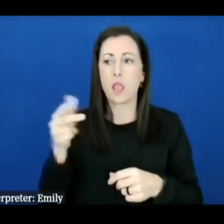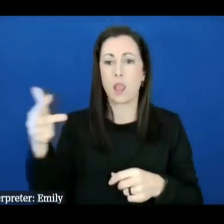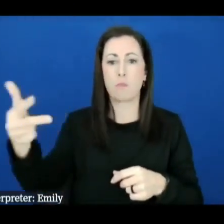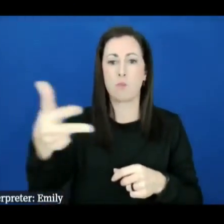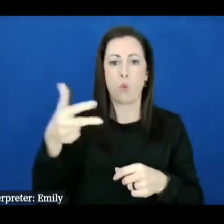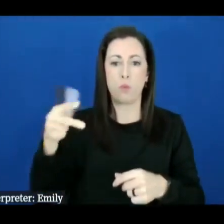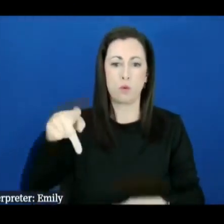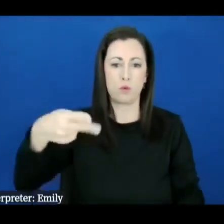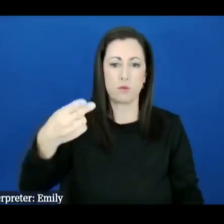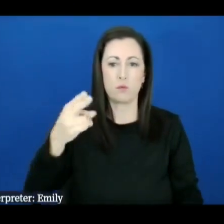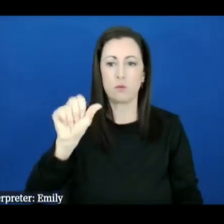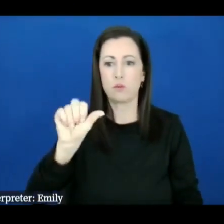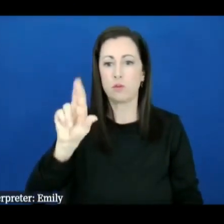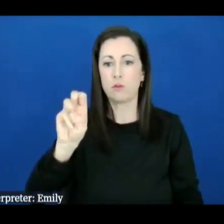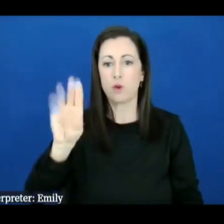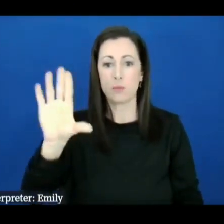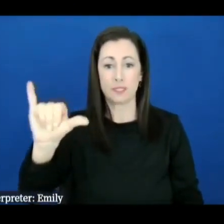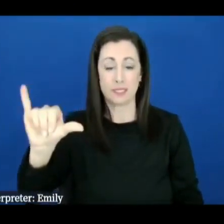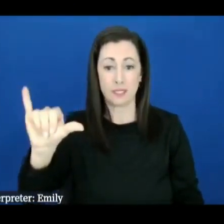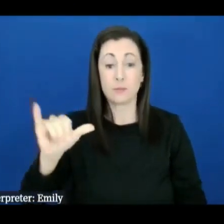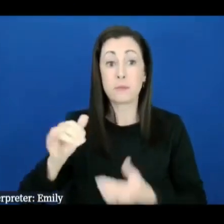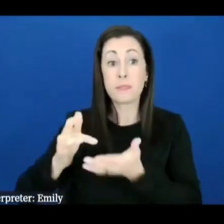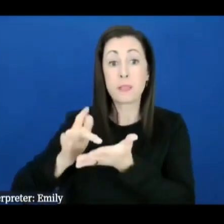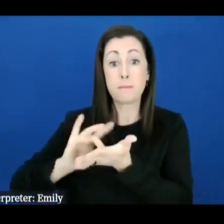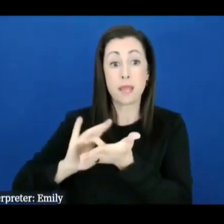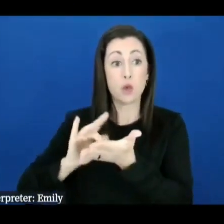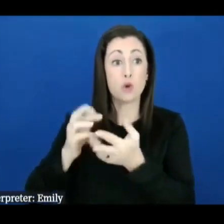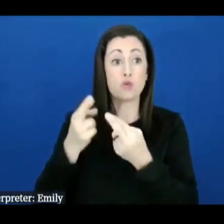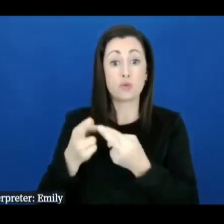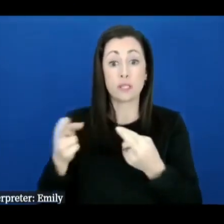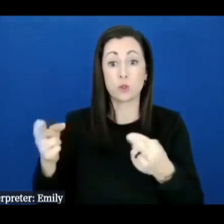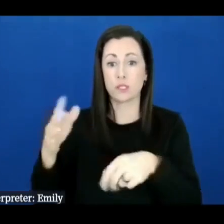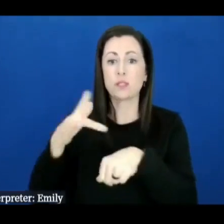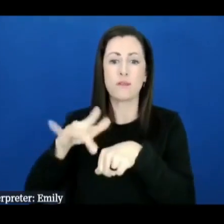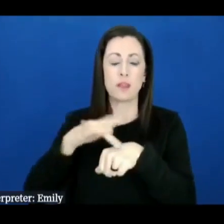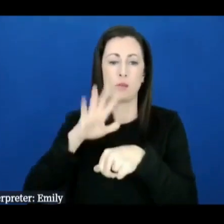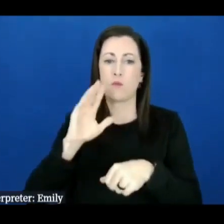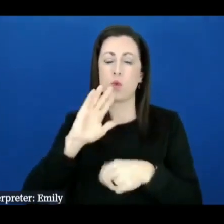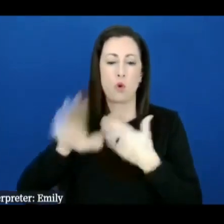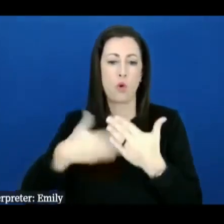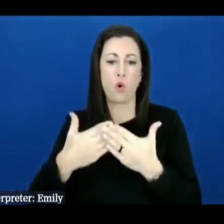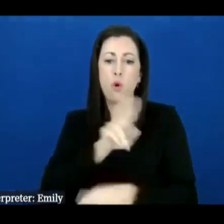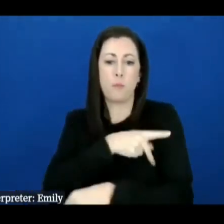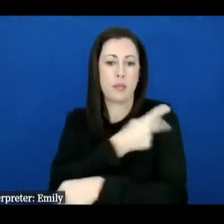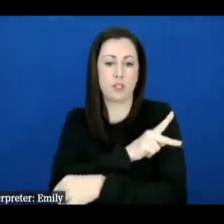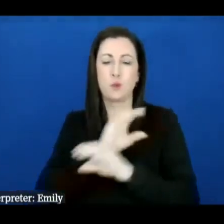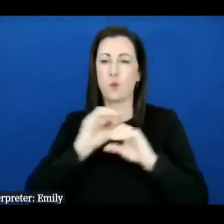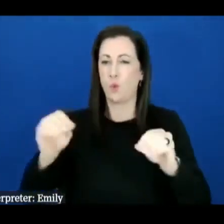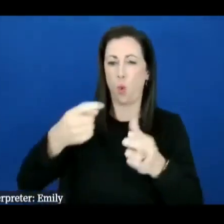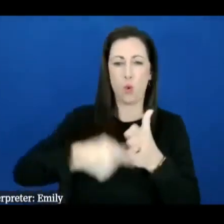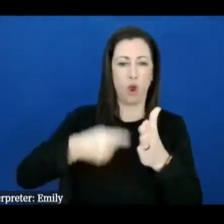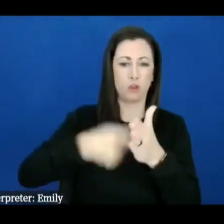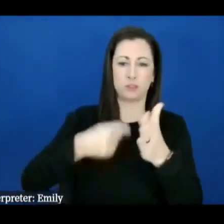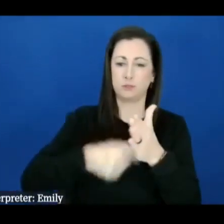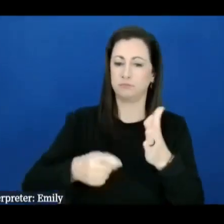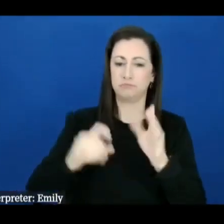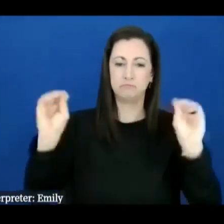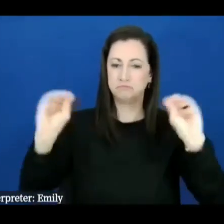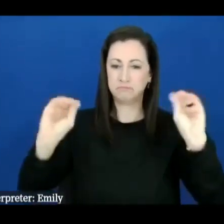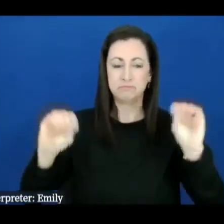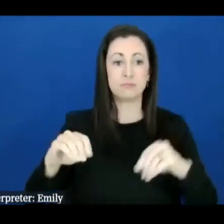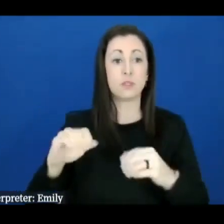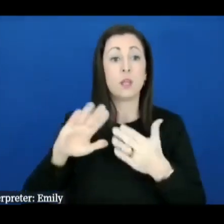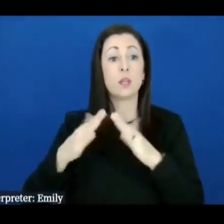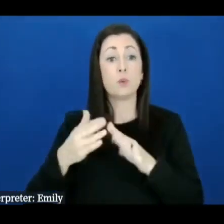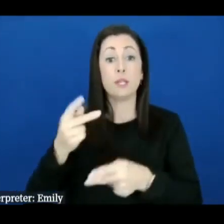these medical resources will be available to all patients at no cost a community care station